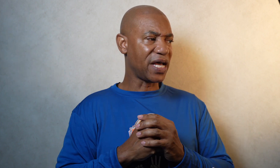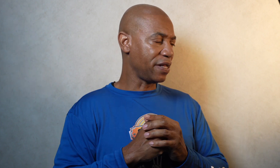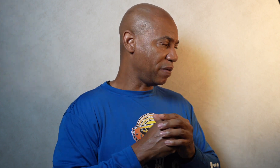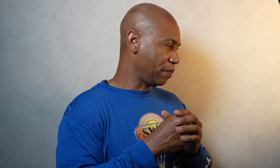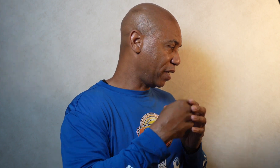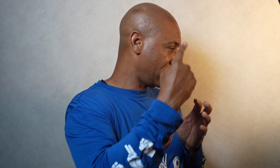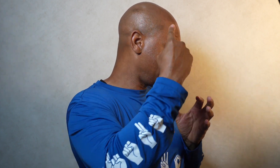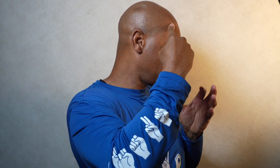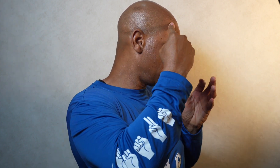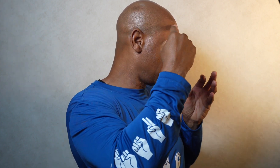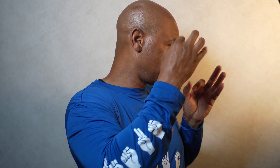side maybe.